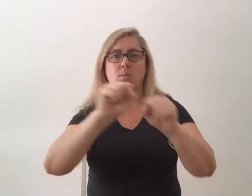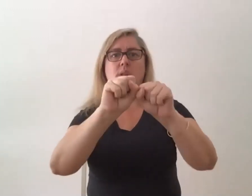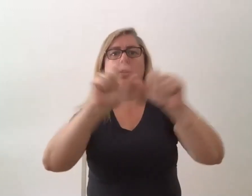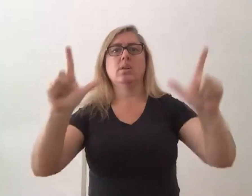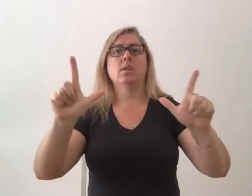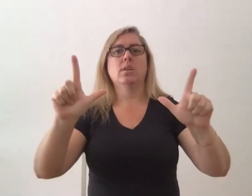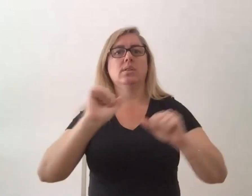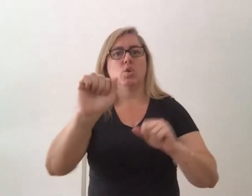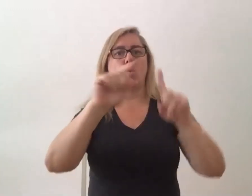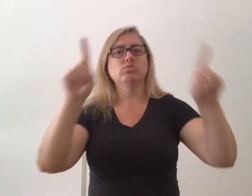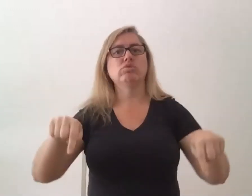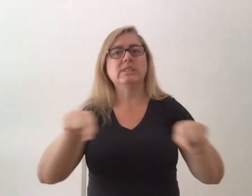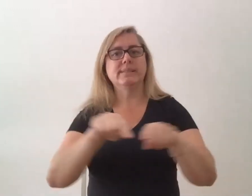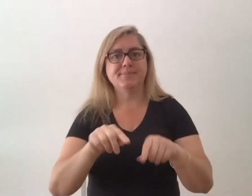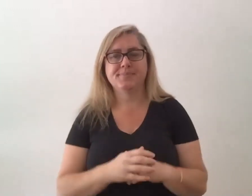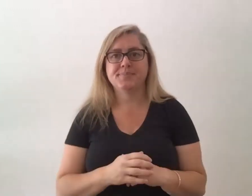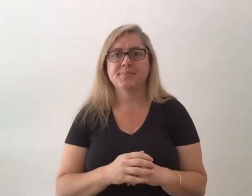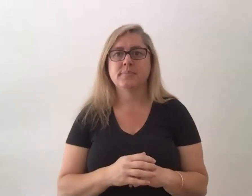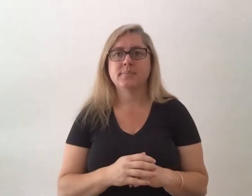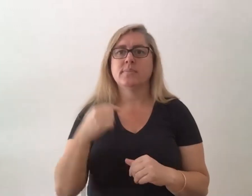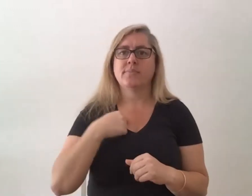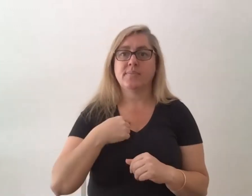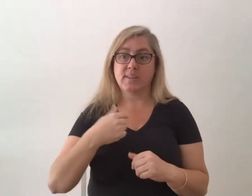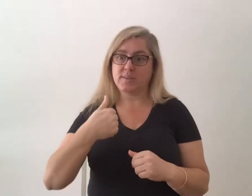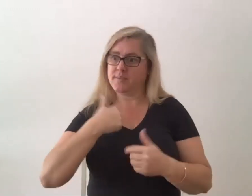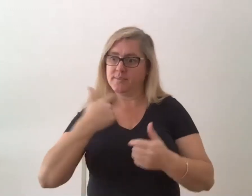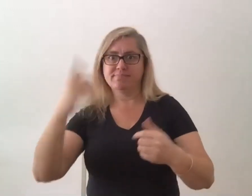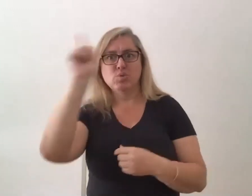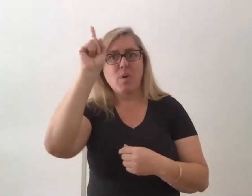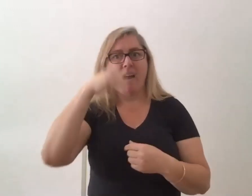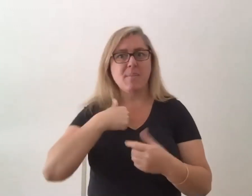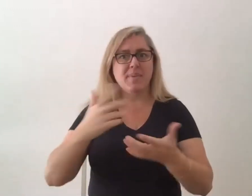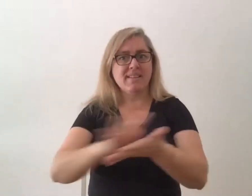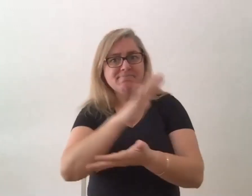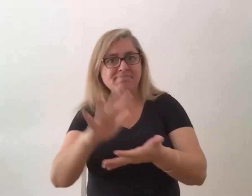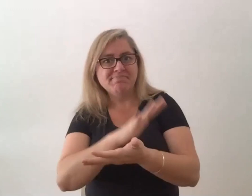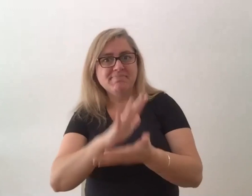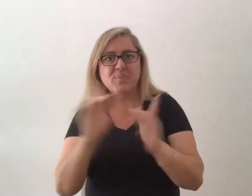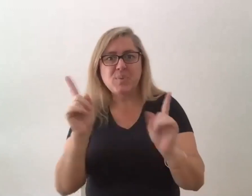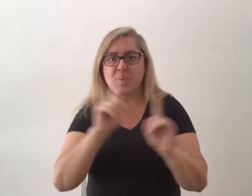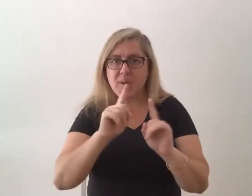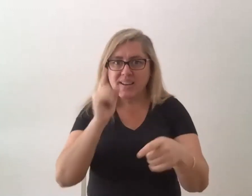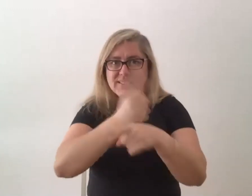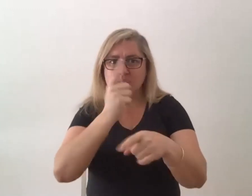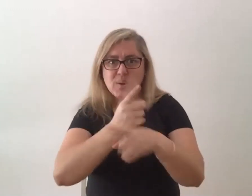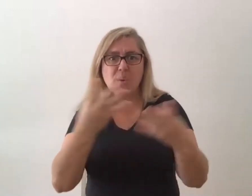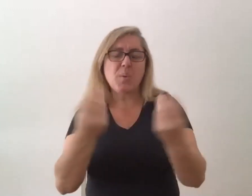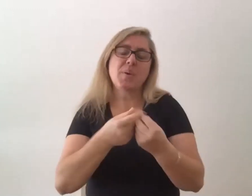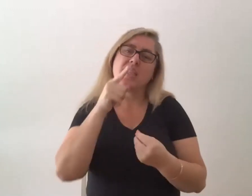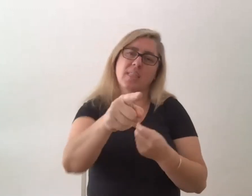So today I've got the pleasure of speaking with the multi-talented Heidi